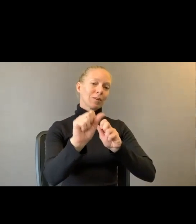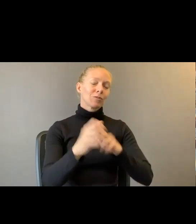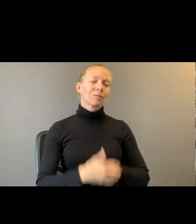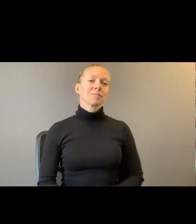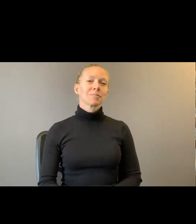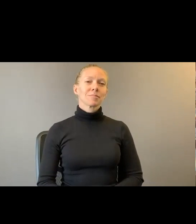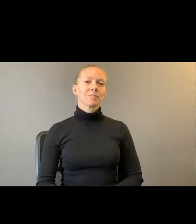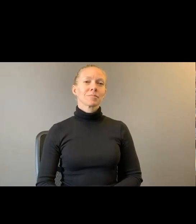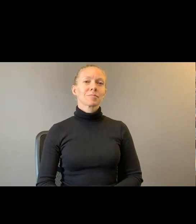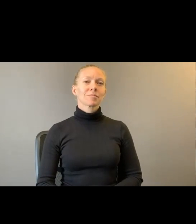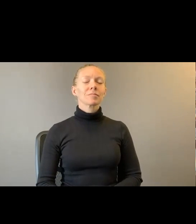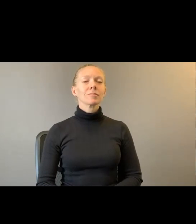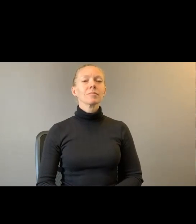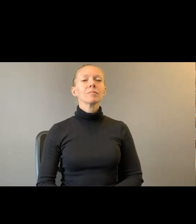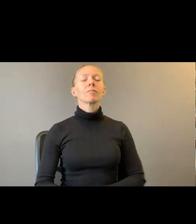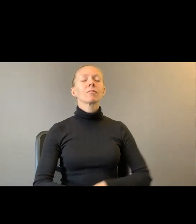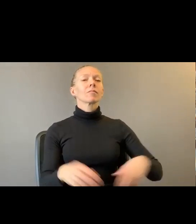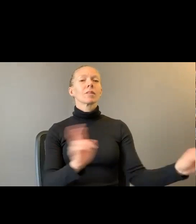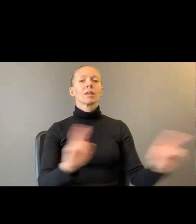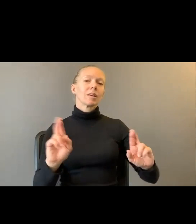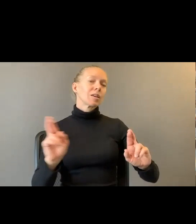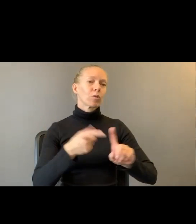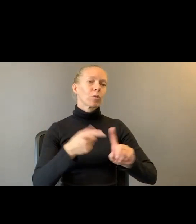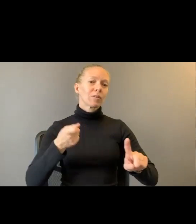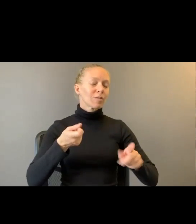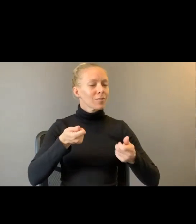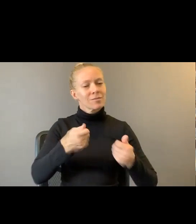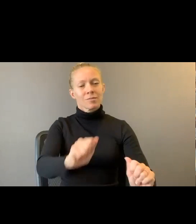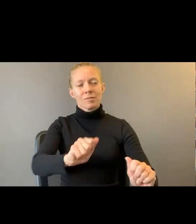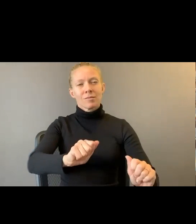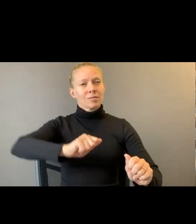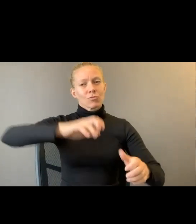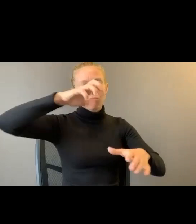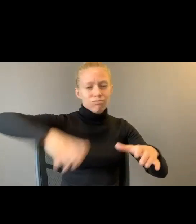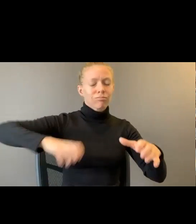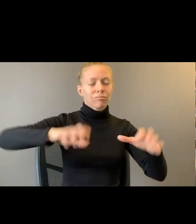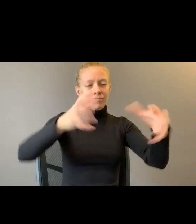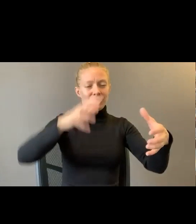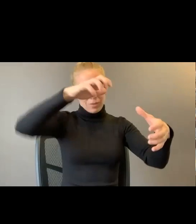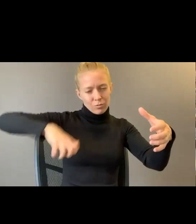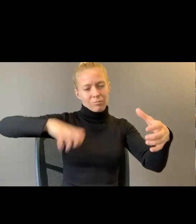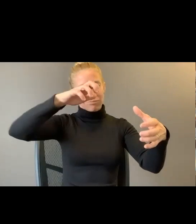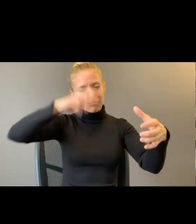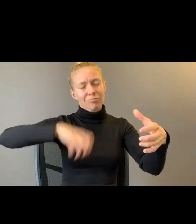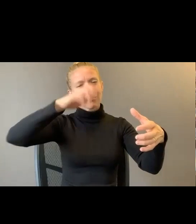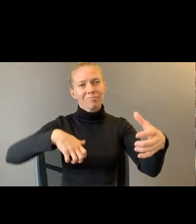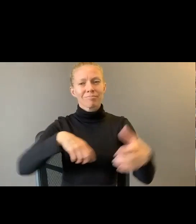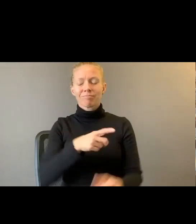Equipped from the siege, it takes detangling a tender headed child's hair. Mamaw arms herself.